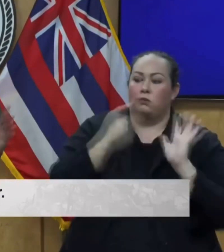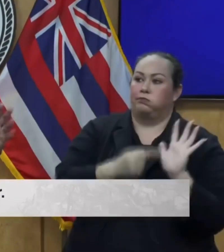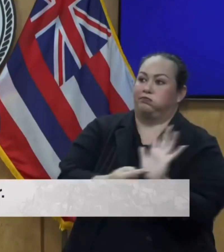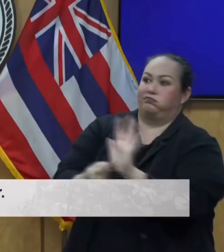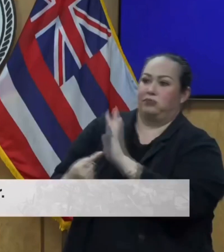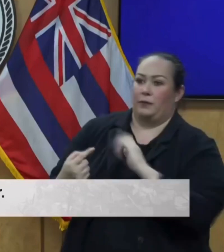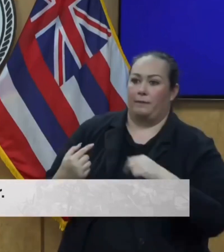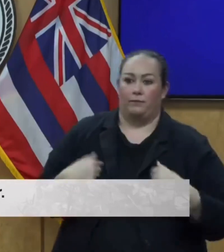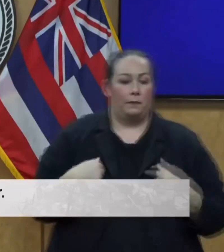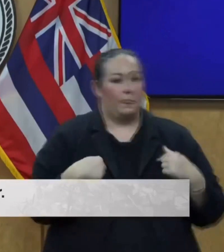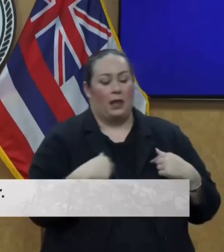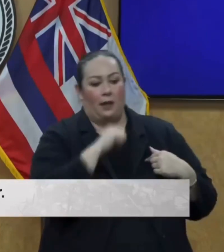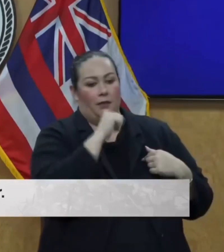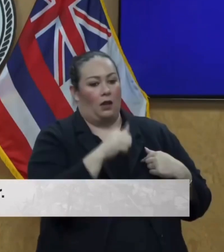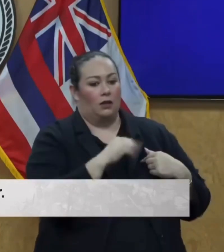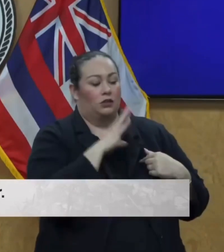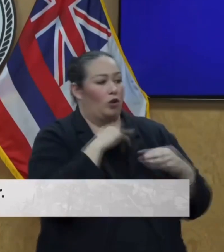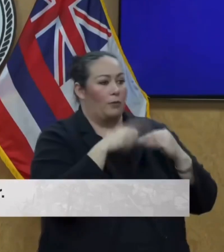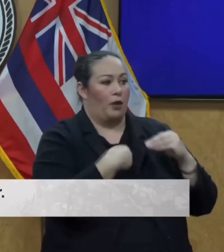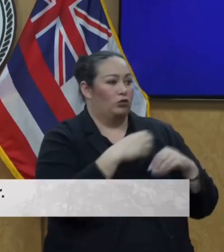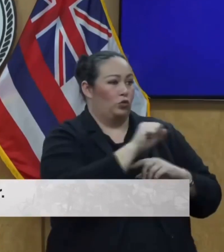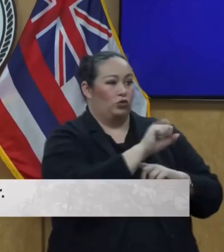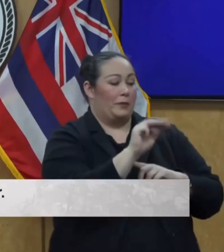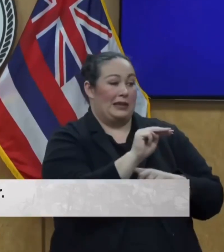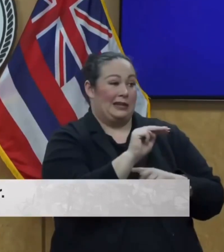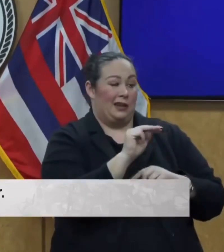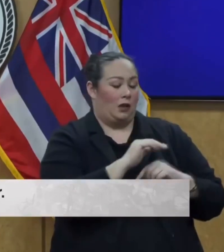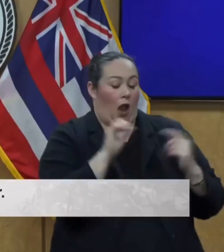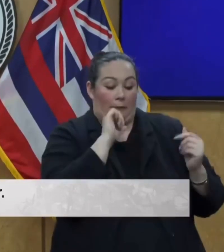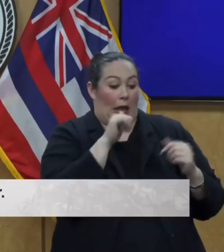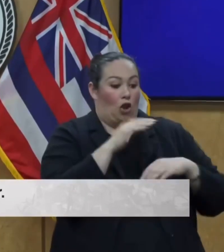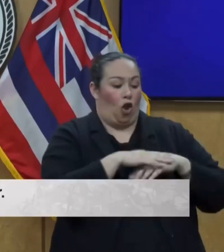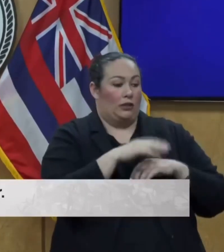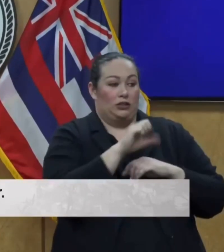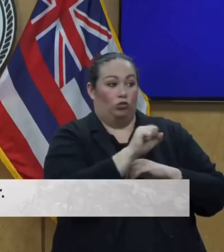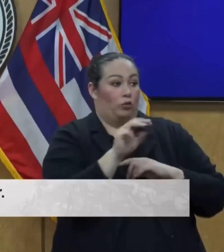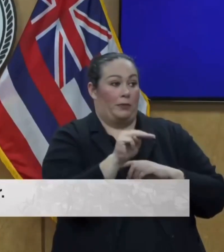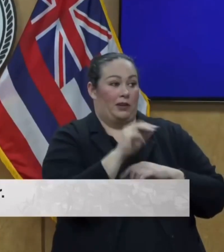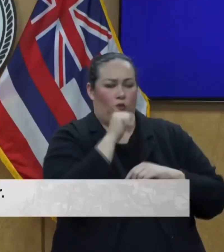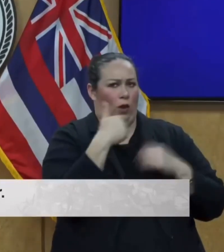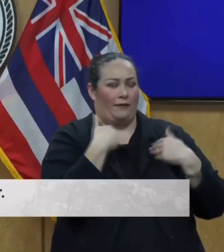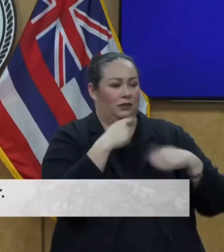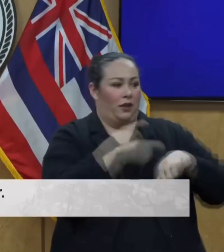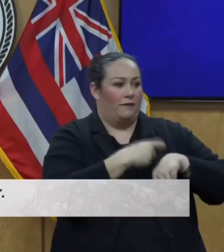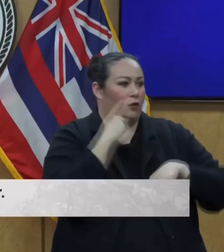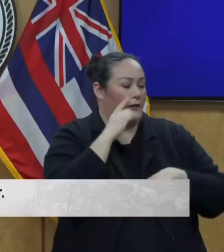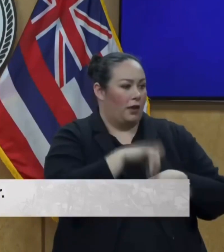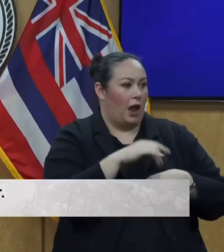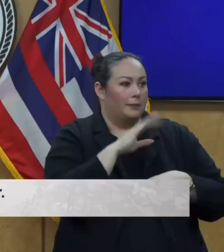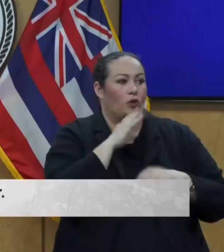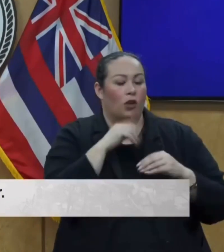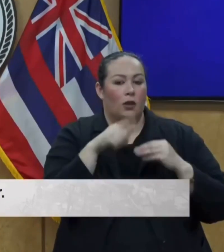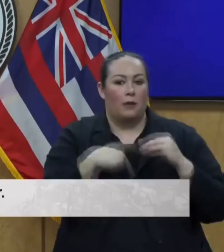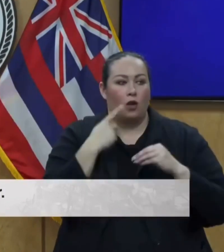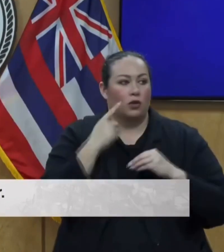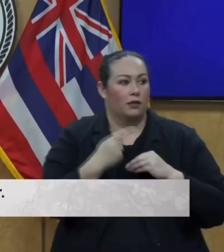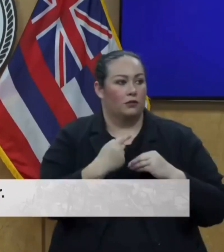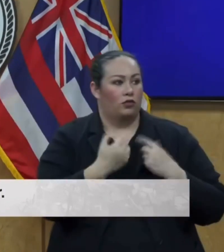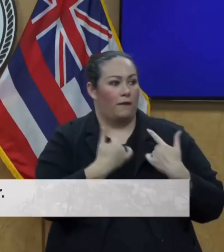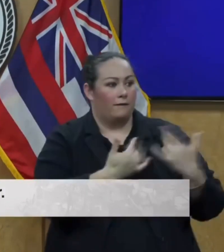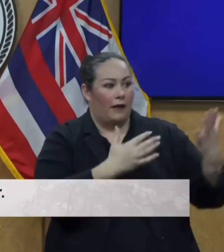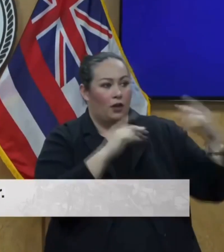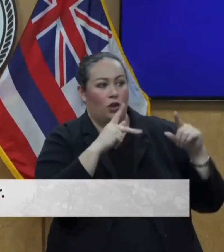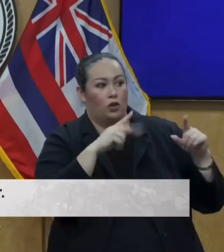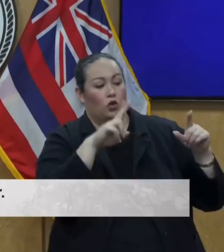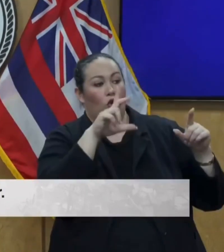so I can't speak. First of I'm not going to speak to social media. I wasn't on social media. We didn't have time for that. But I'm referring to the fire that was going on in Kula,